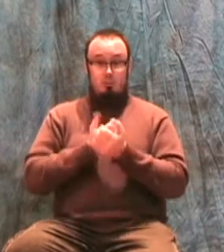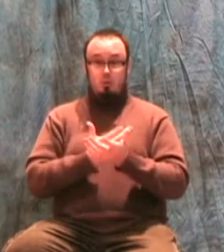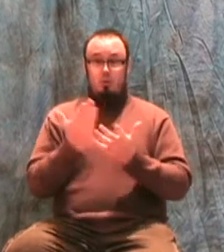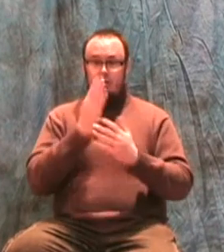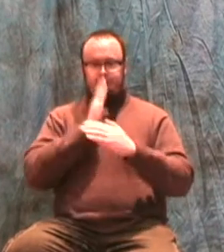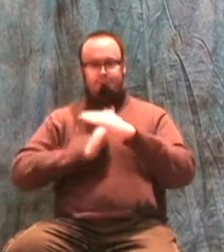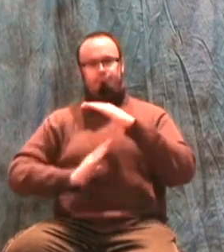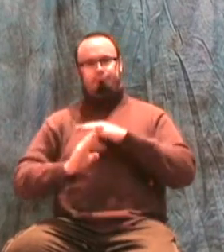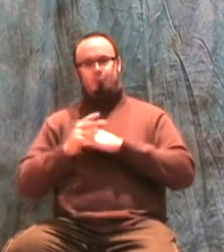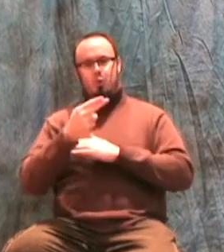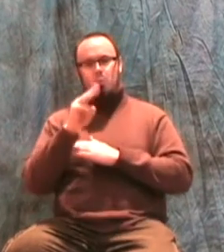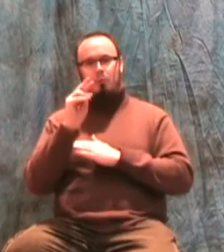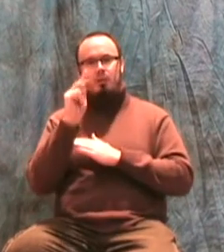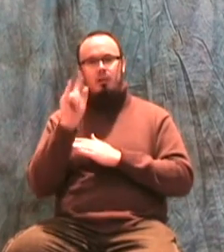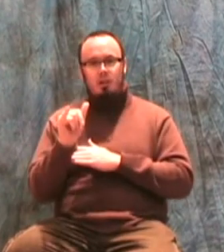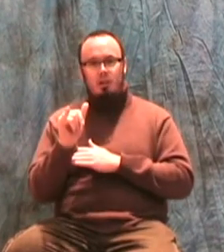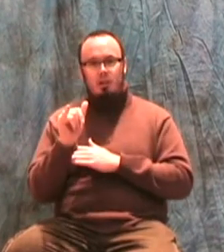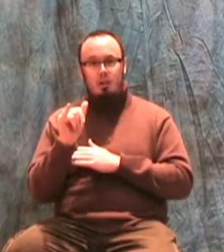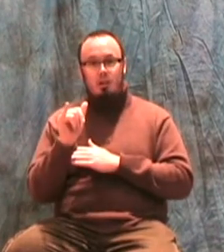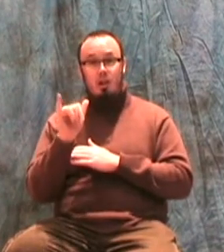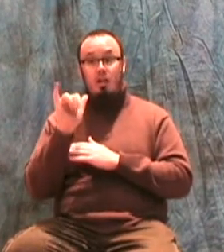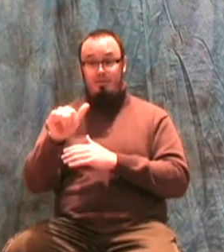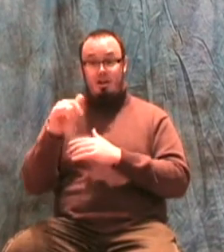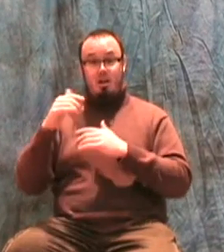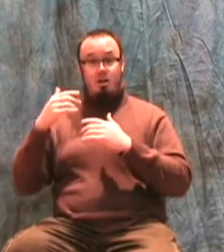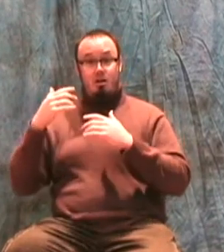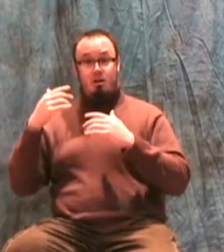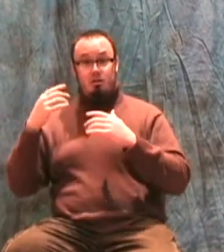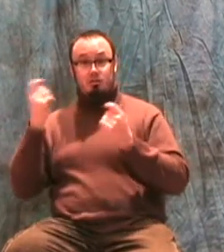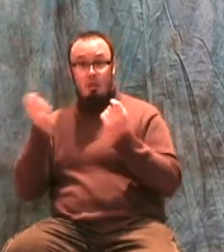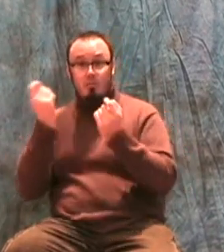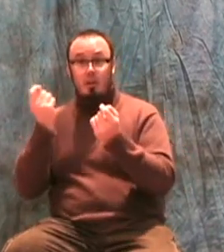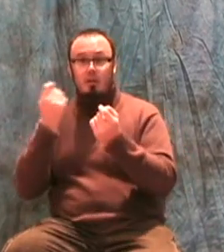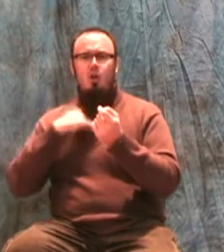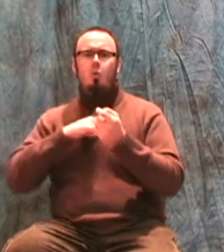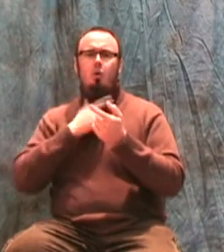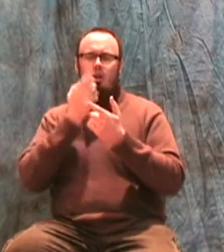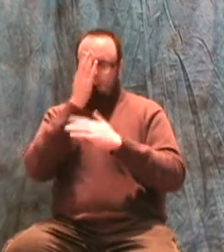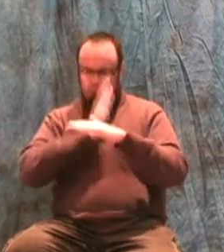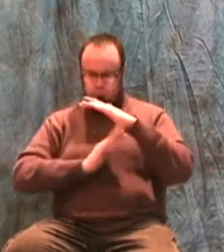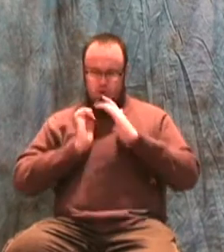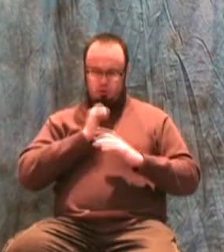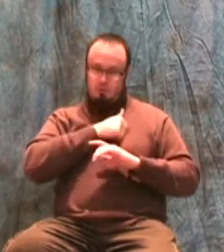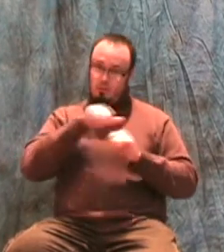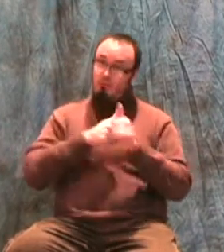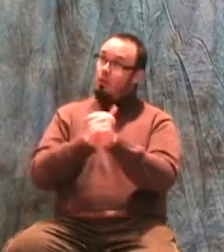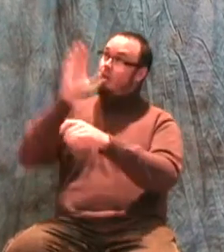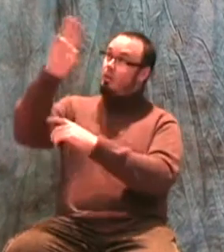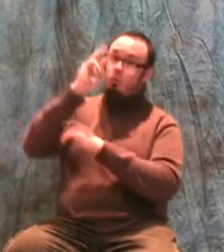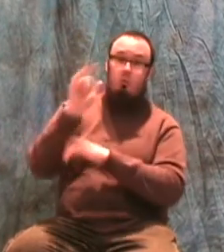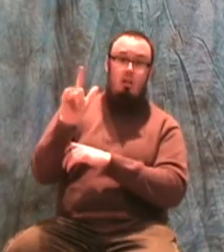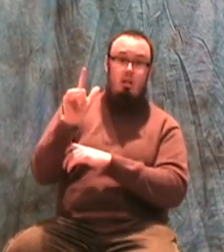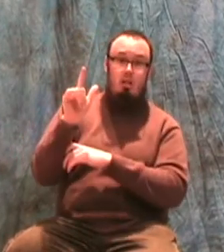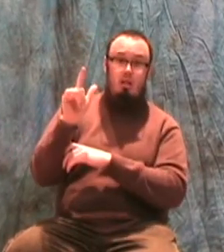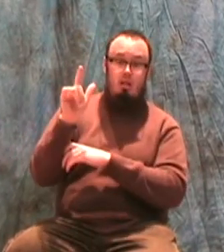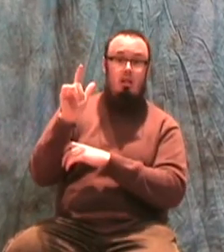The power of the holiday is the ability to nullify ourself to God's will This power is enhanced and activated